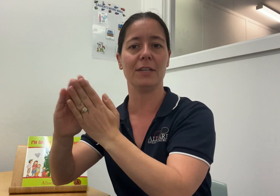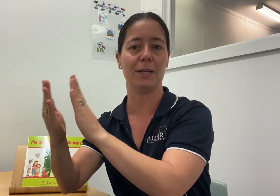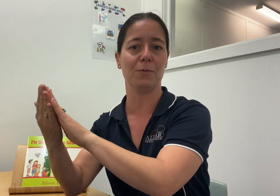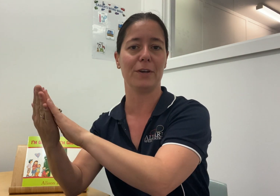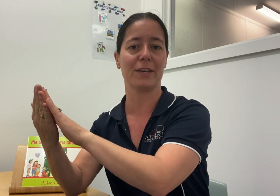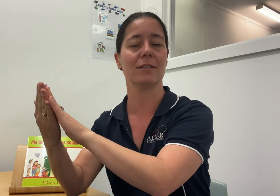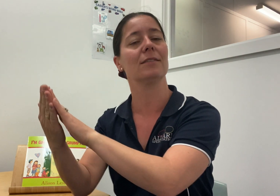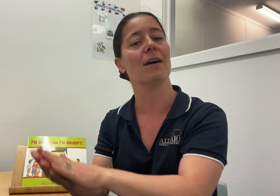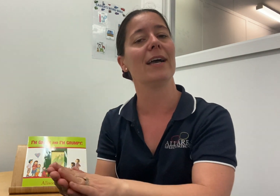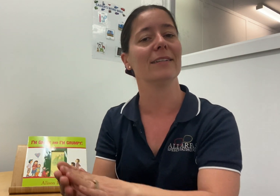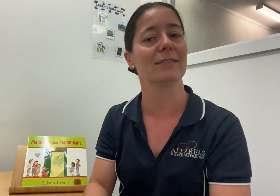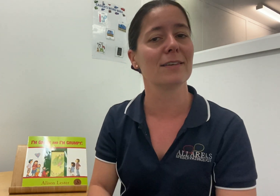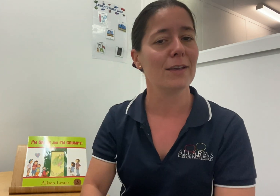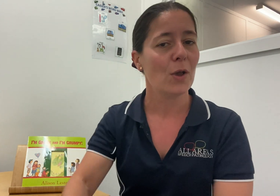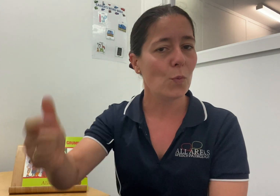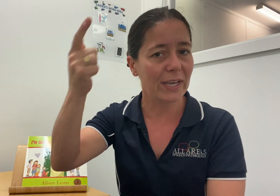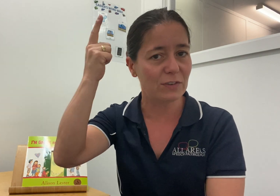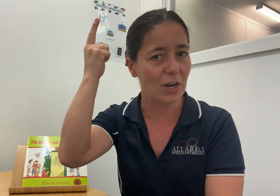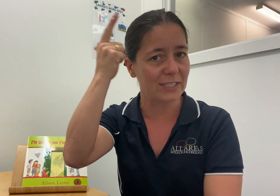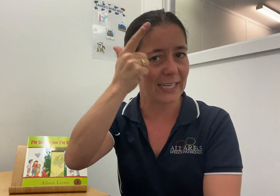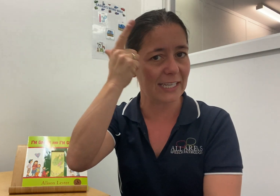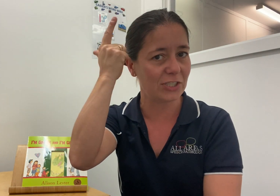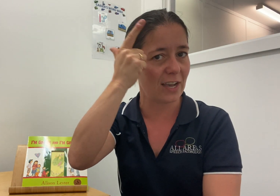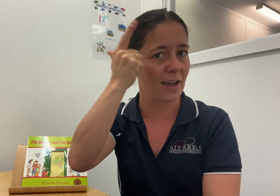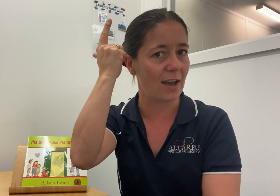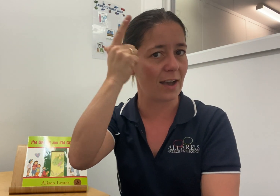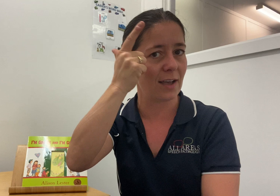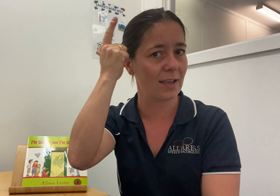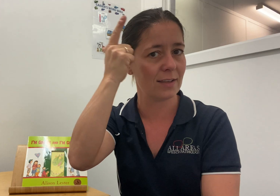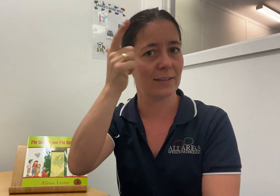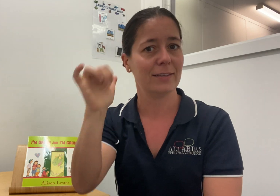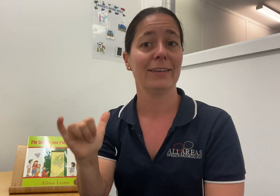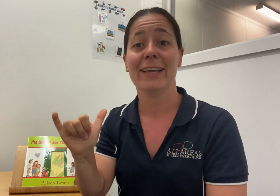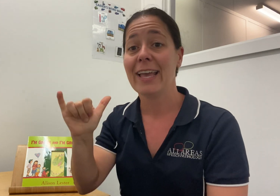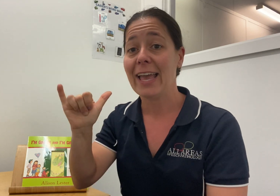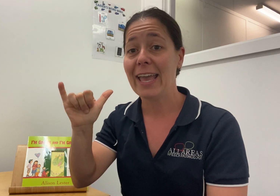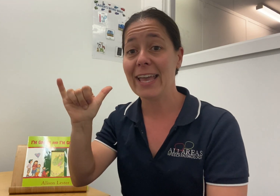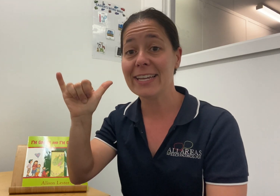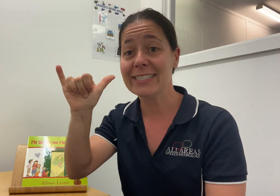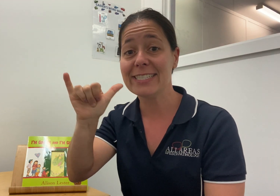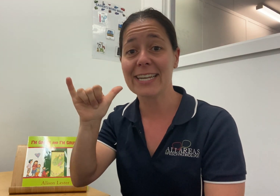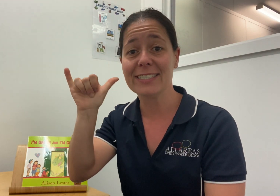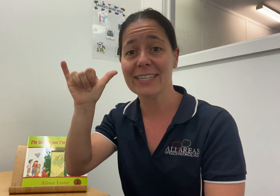worker signs. We've got teacher. And dentist.